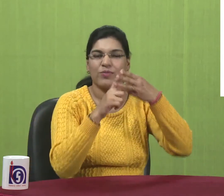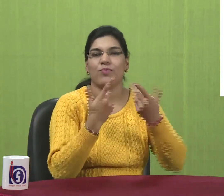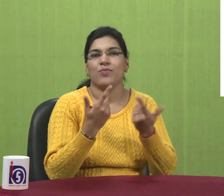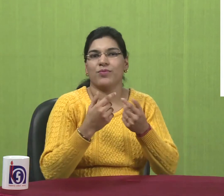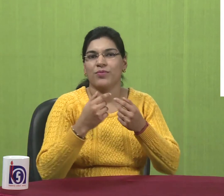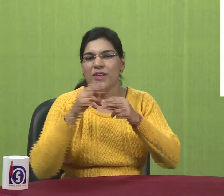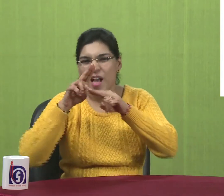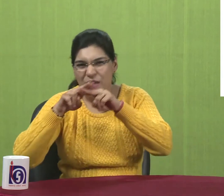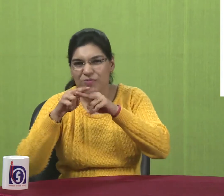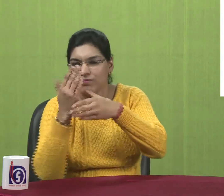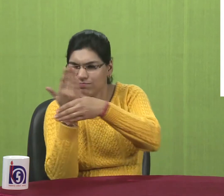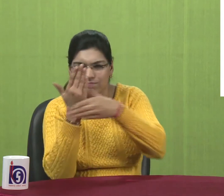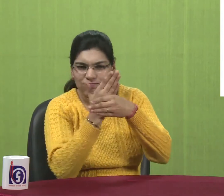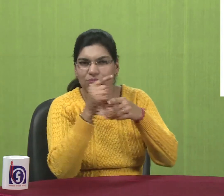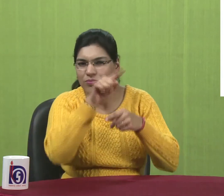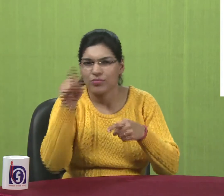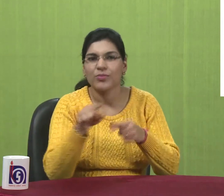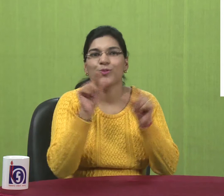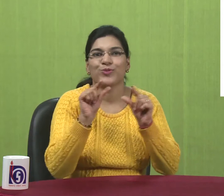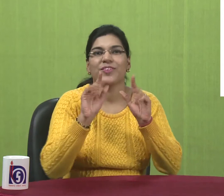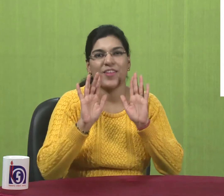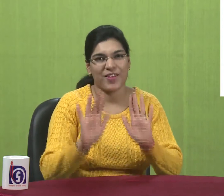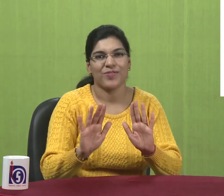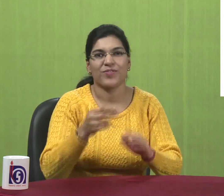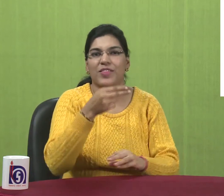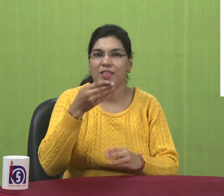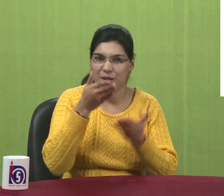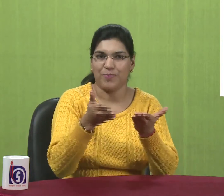disk. CD. And floppy disk. And drive.